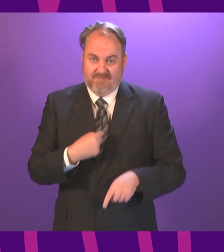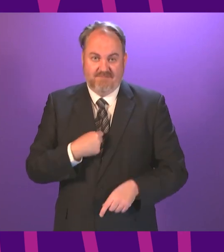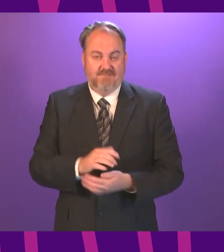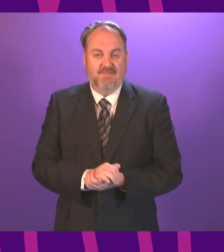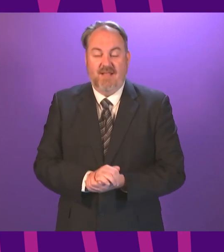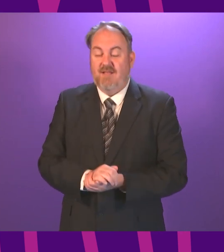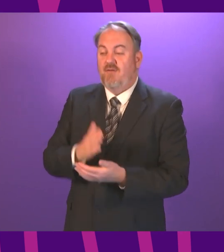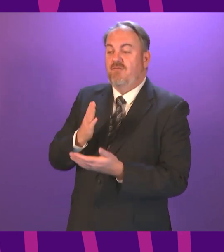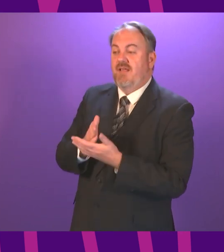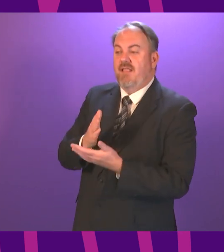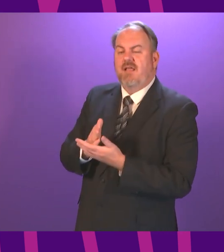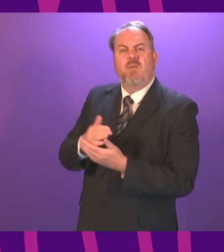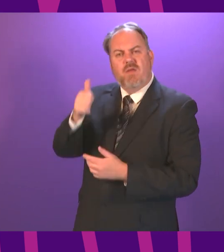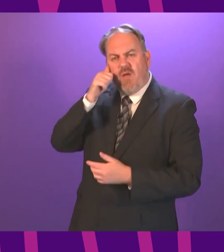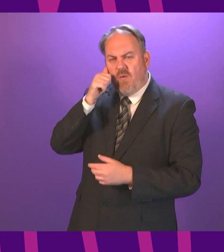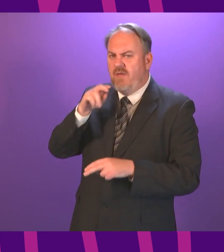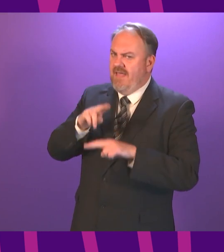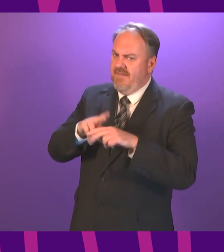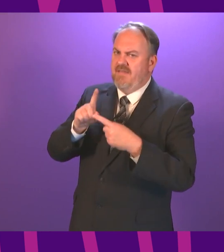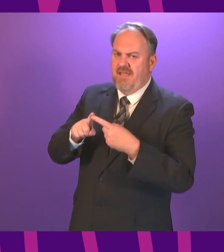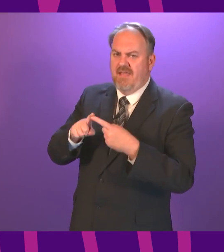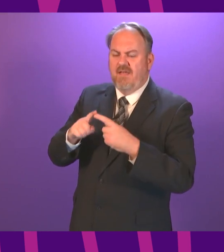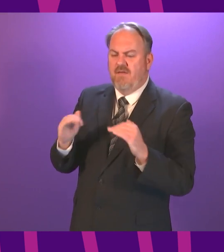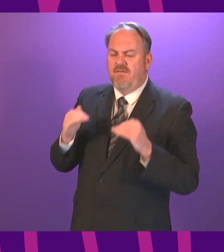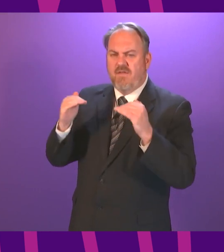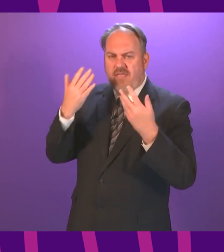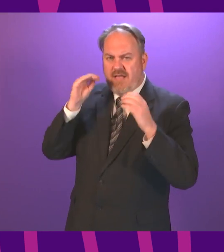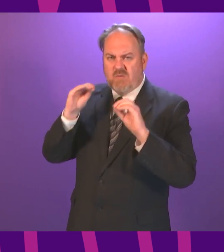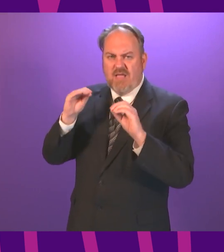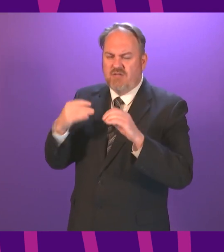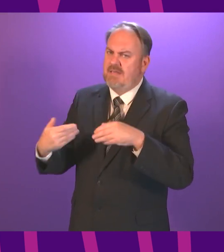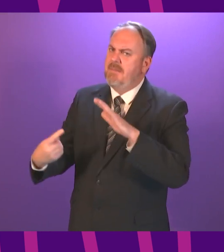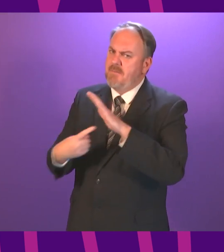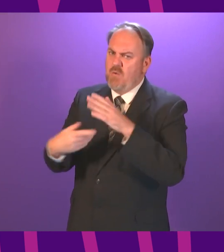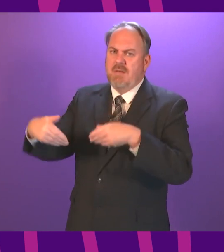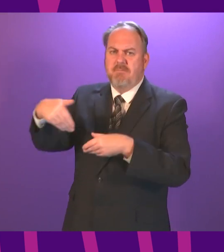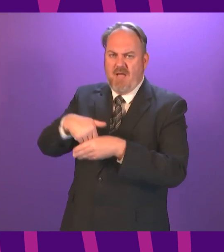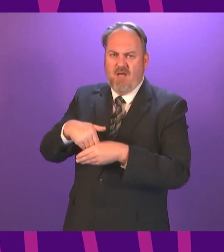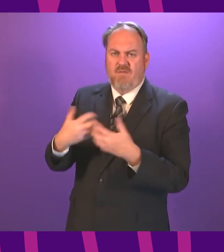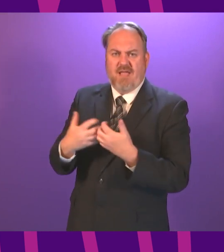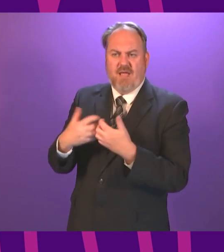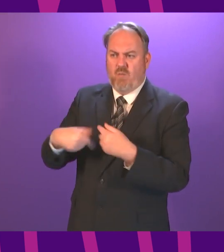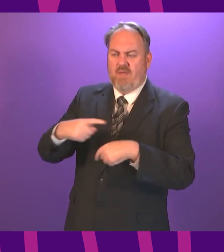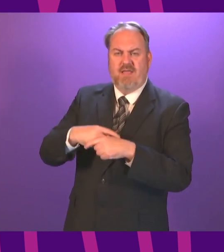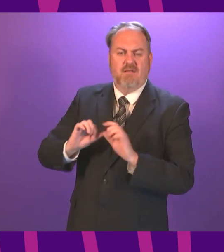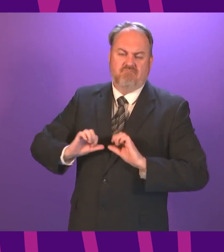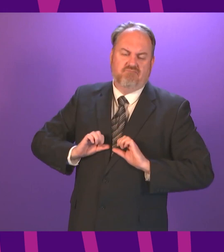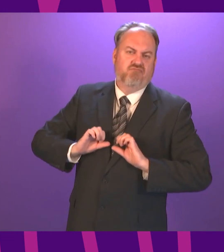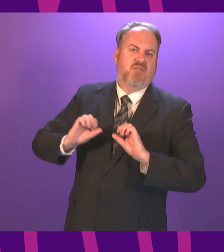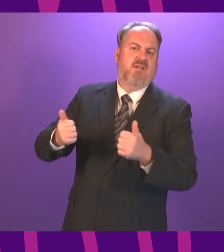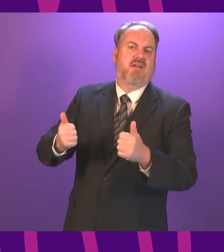Scotland's further education sector will play a critical role in our recovery. As people look to re-skill and